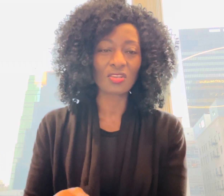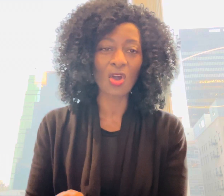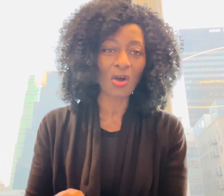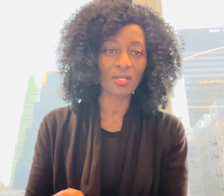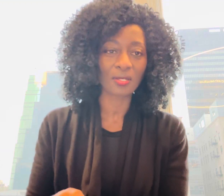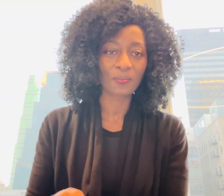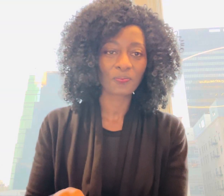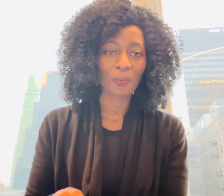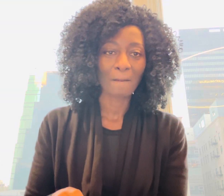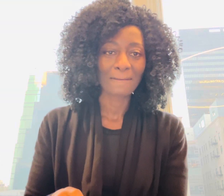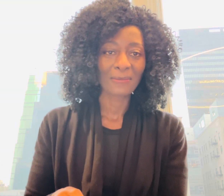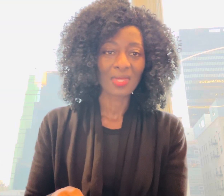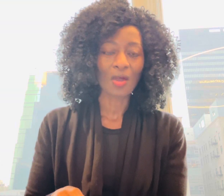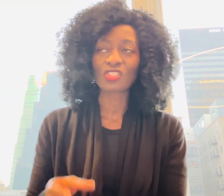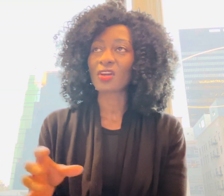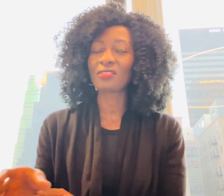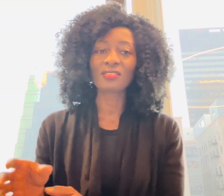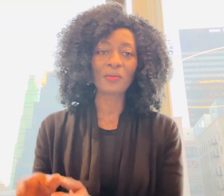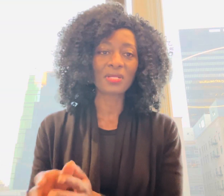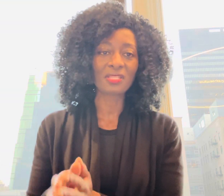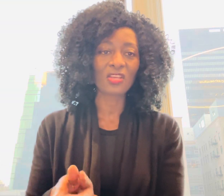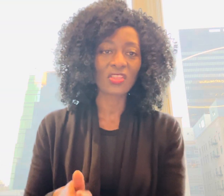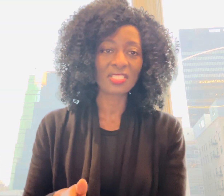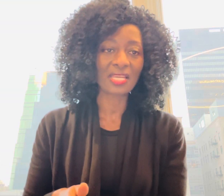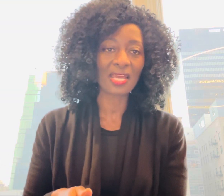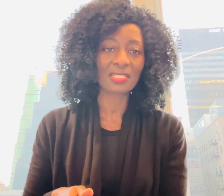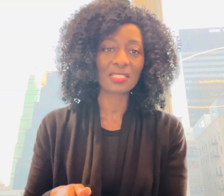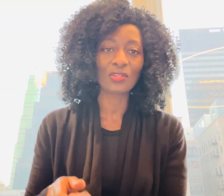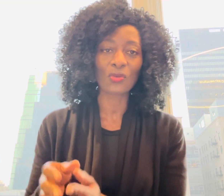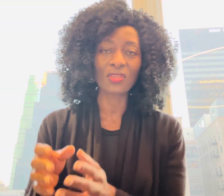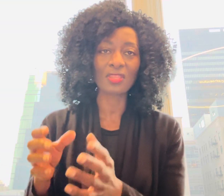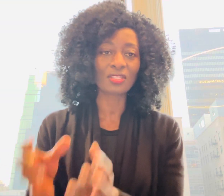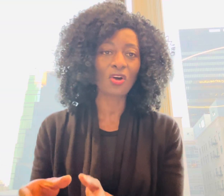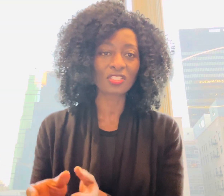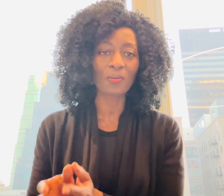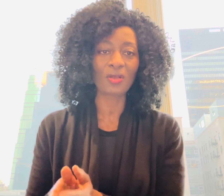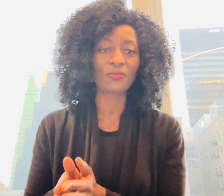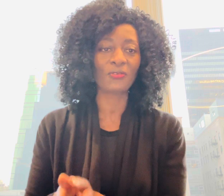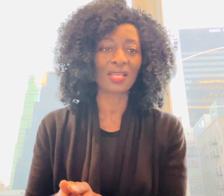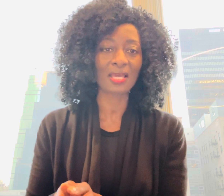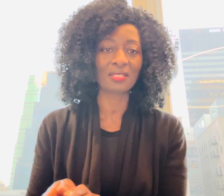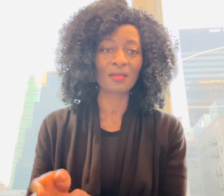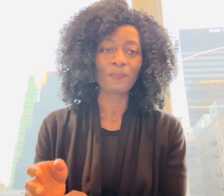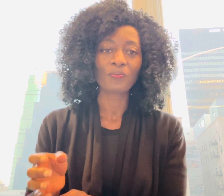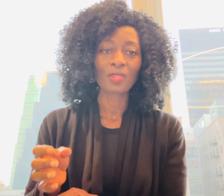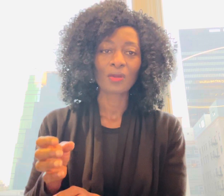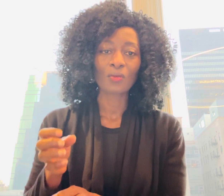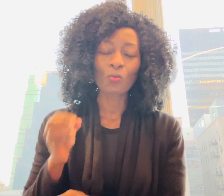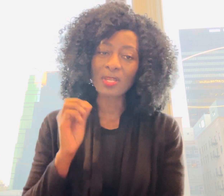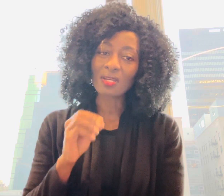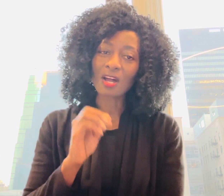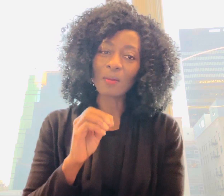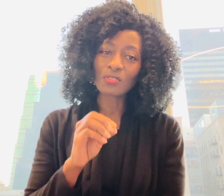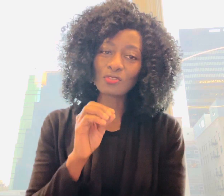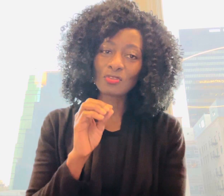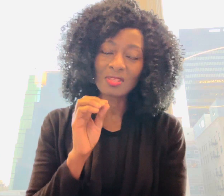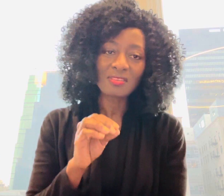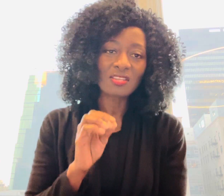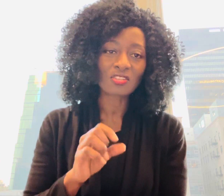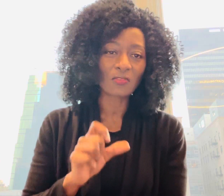gone i was talking to somebody the other day and you know they talked about the fact that when it comes to the things of